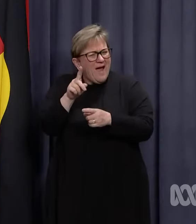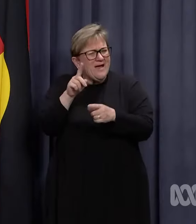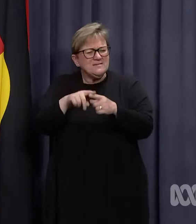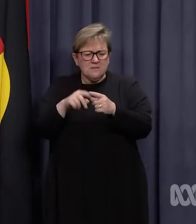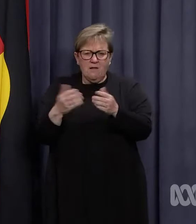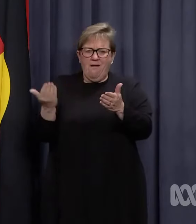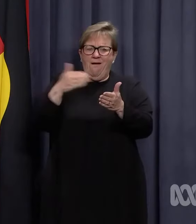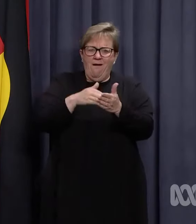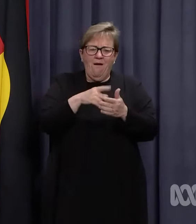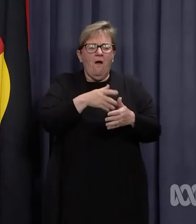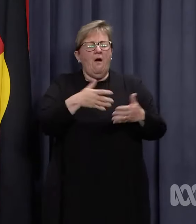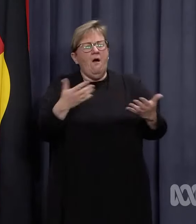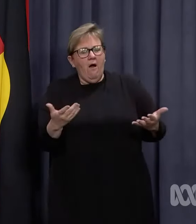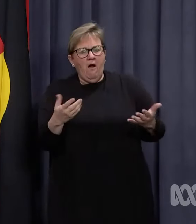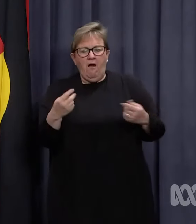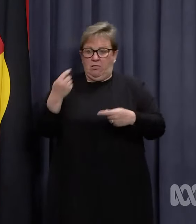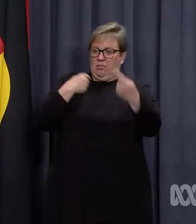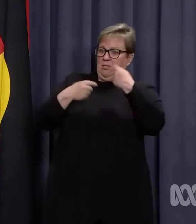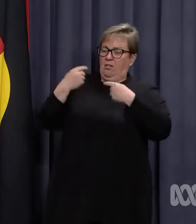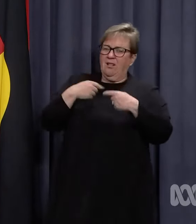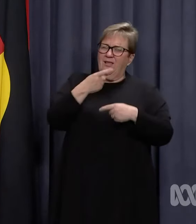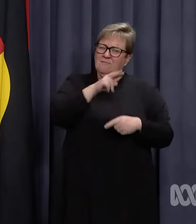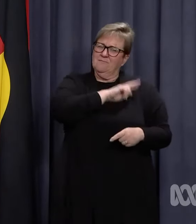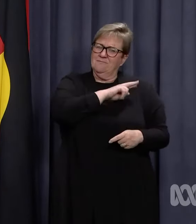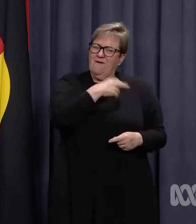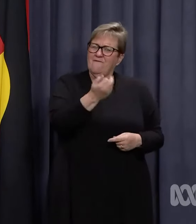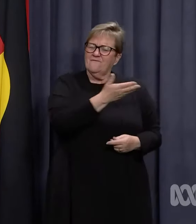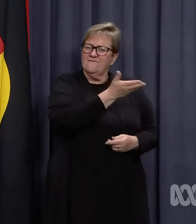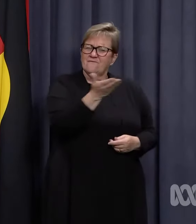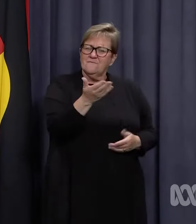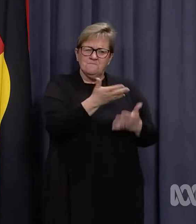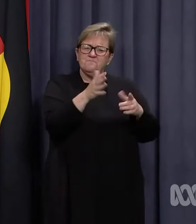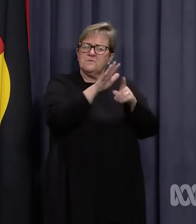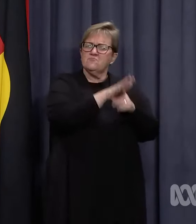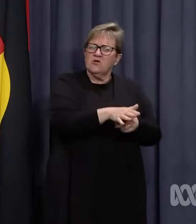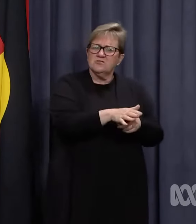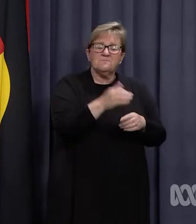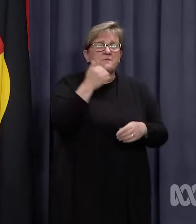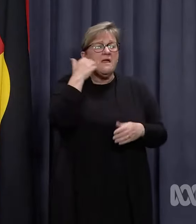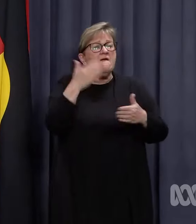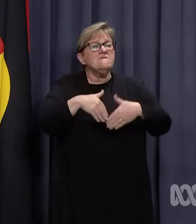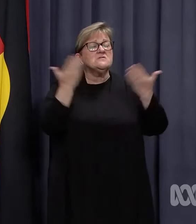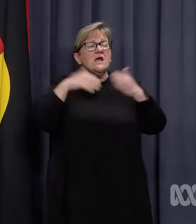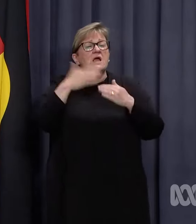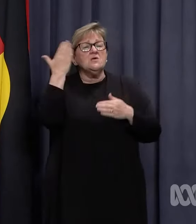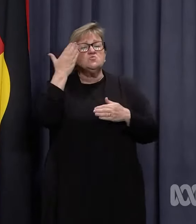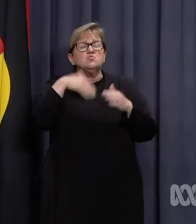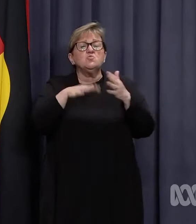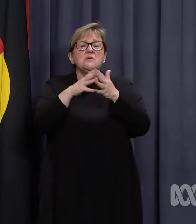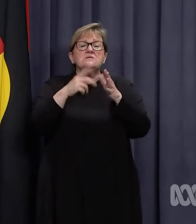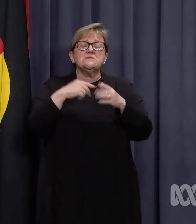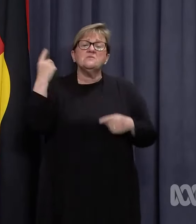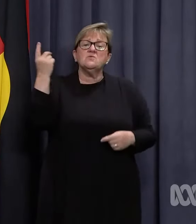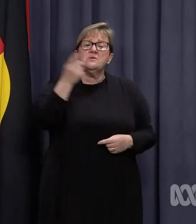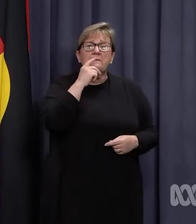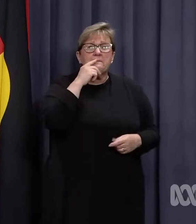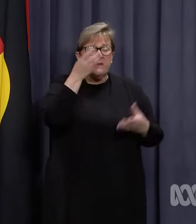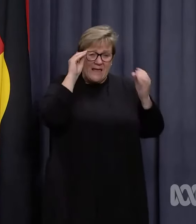to the burden carried by school staff. Every day in schools across Western Australia,